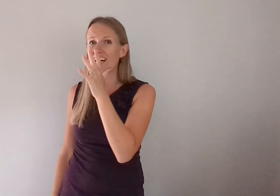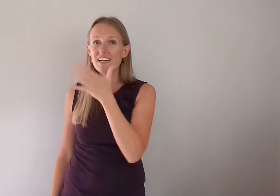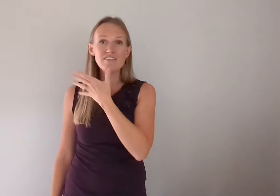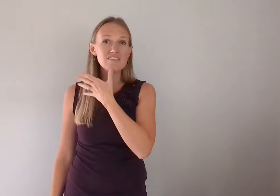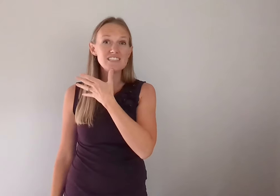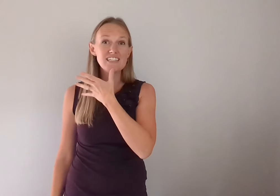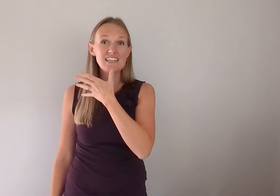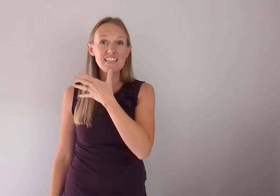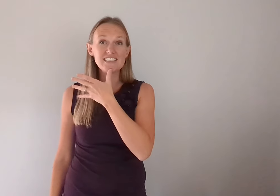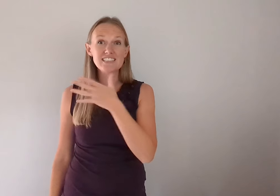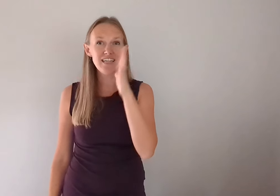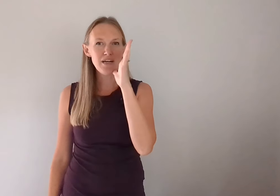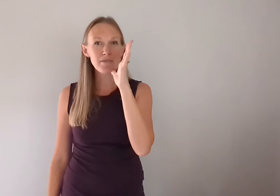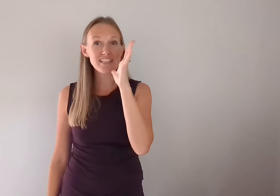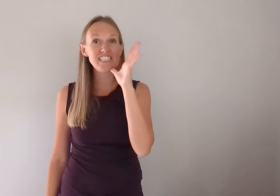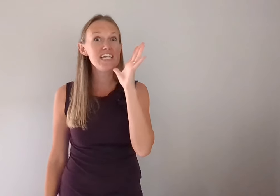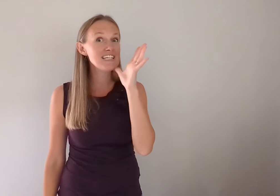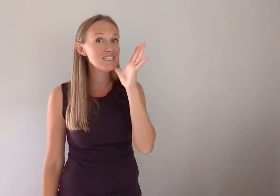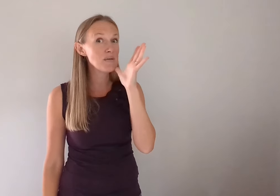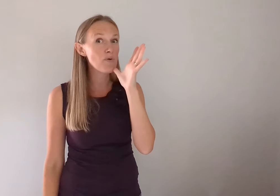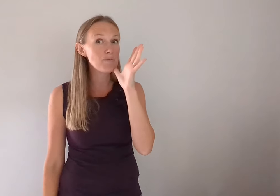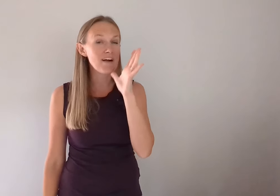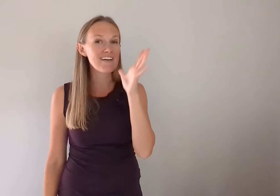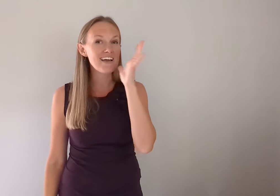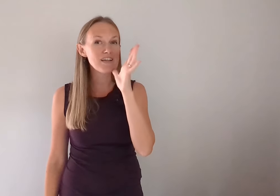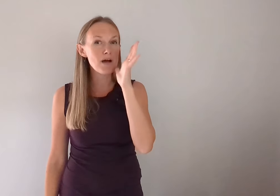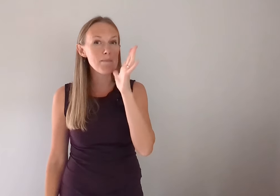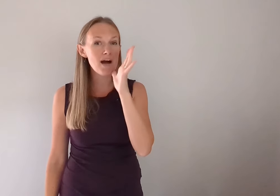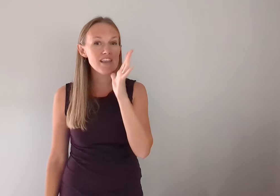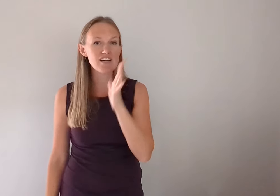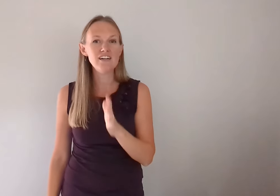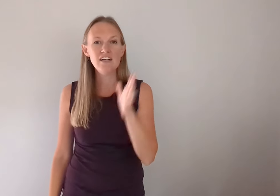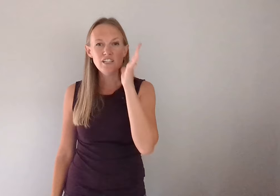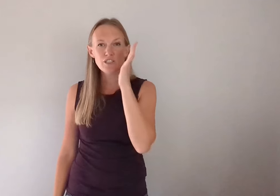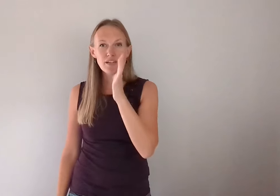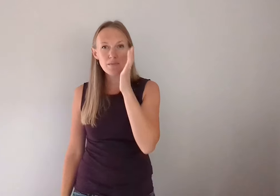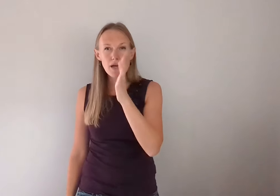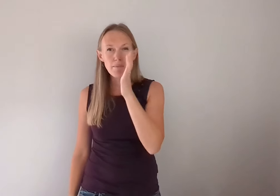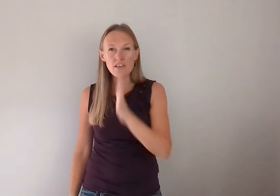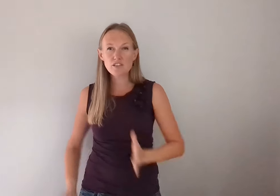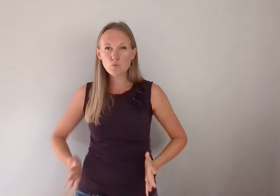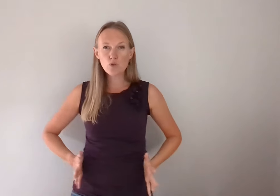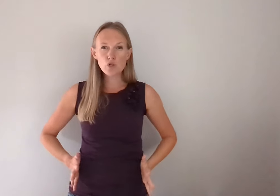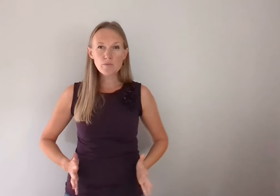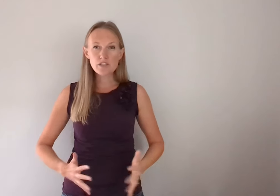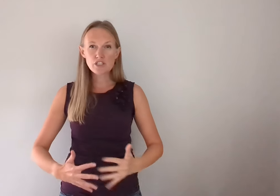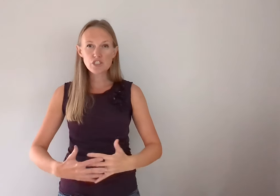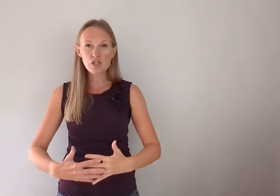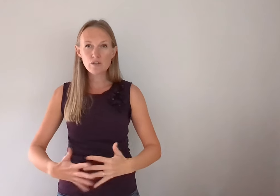side. I've even seen it like this. But the chin is the important part. Okay, in my mother. So in my mother's womb, you're going to show